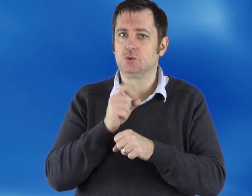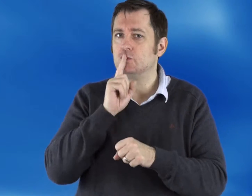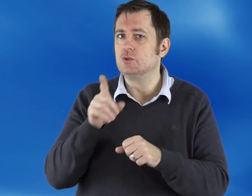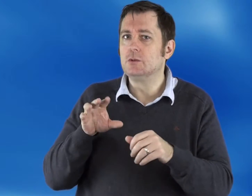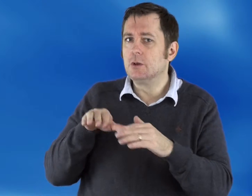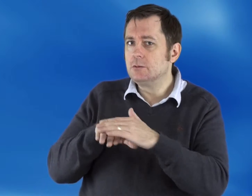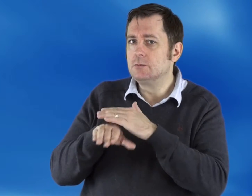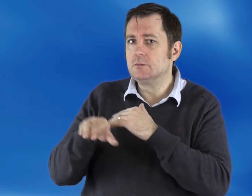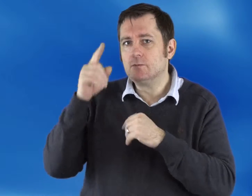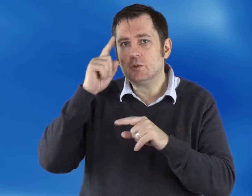users with a variety of needs.